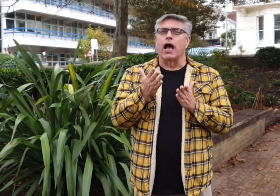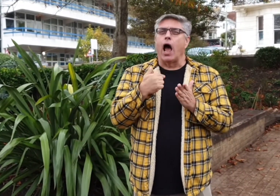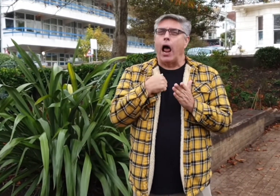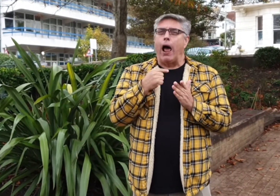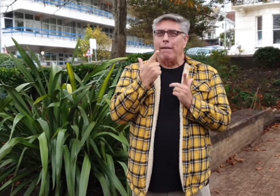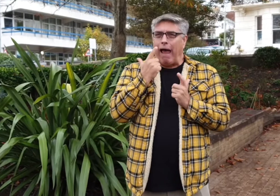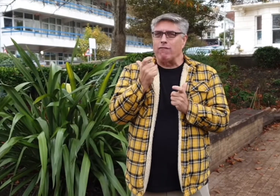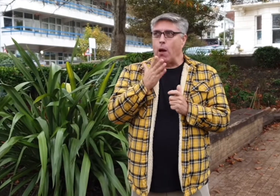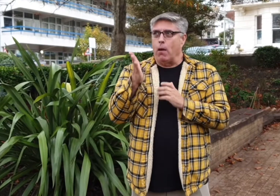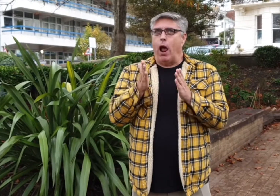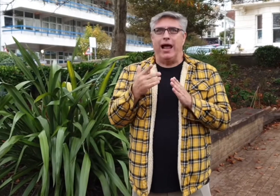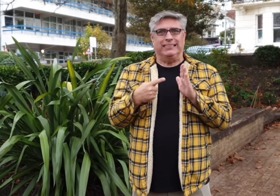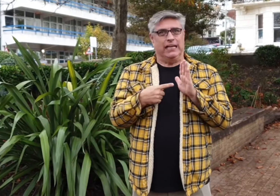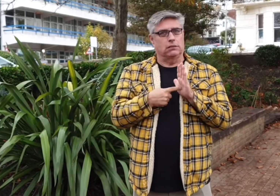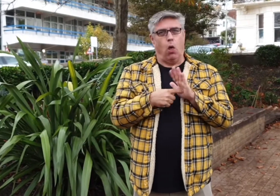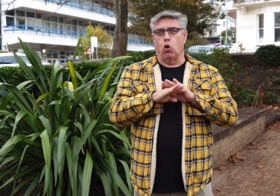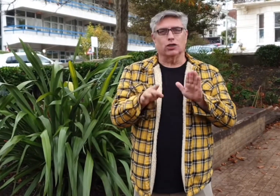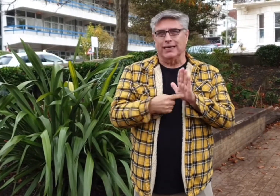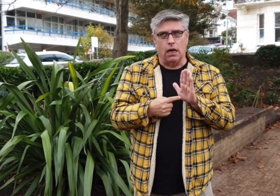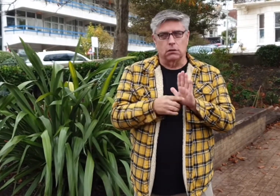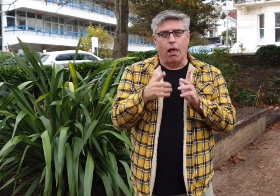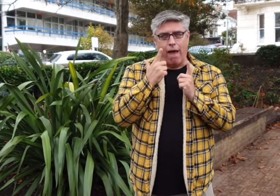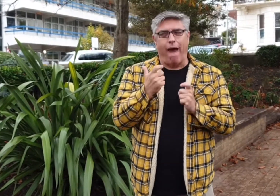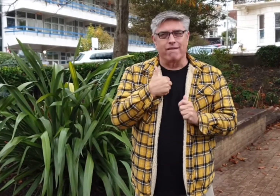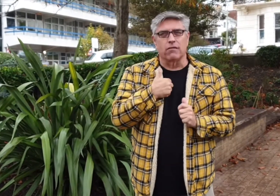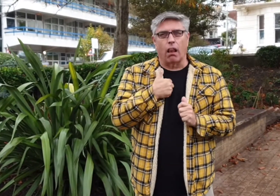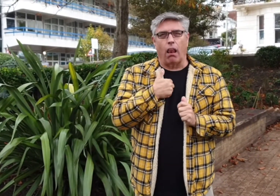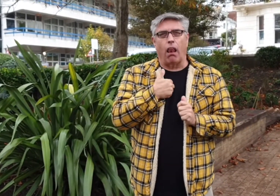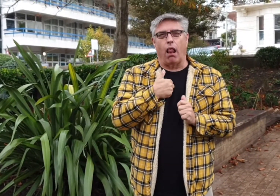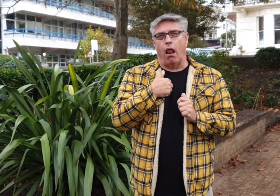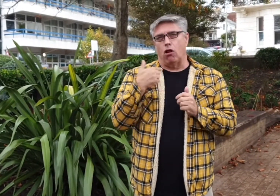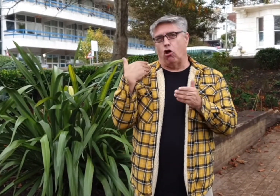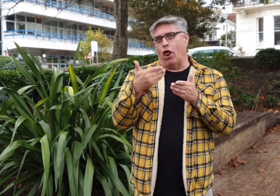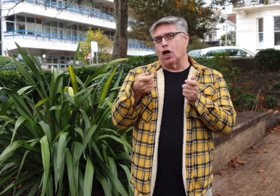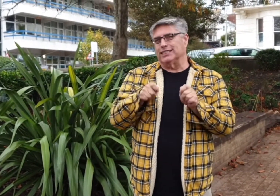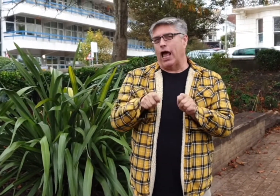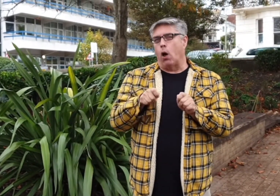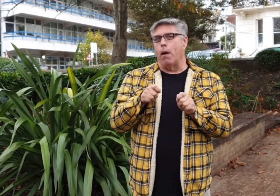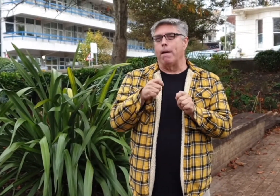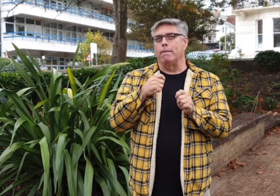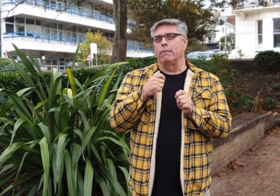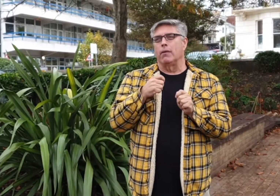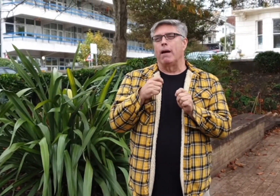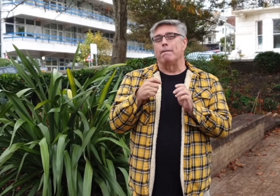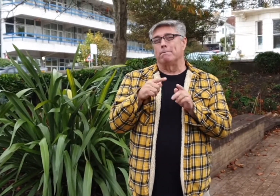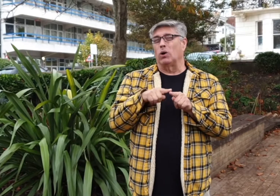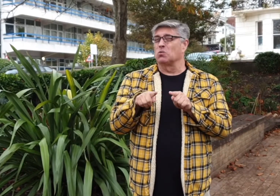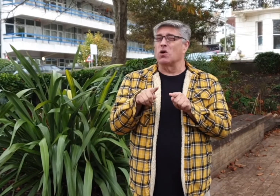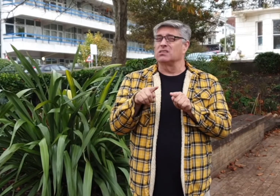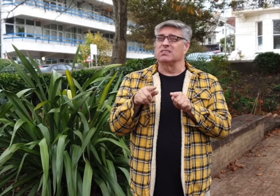I haven't really been out that much where I've been. You know, I've tried to only go out for essential travel,